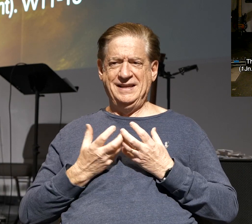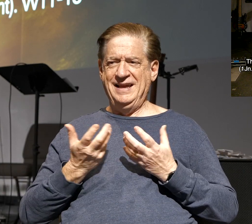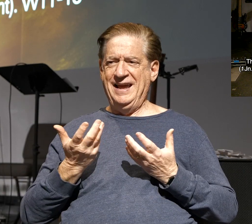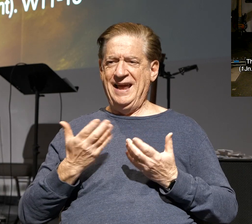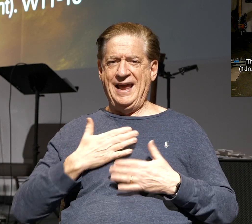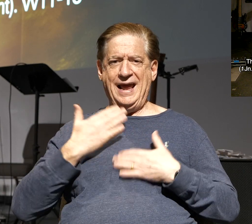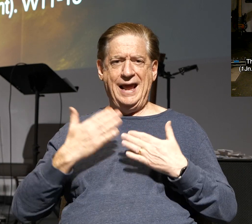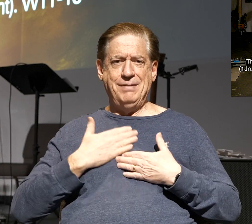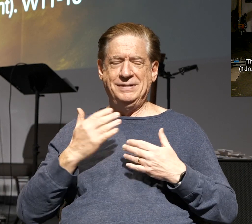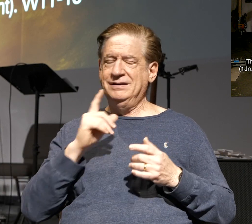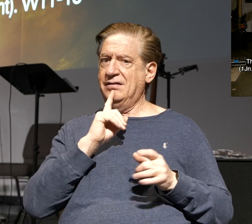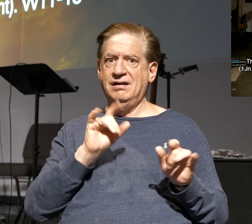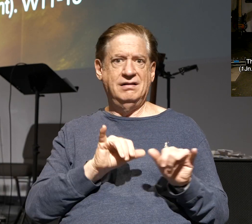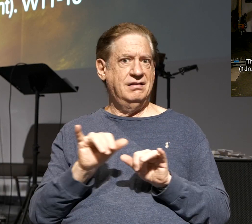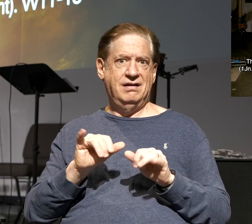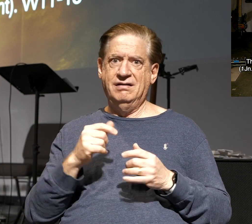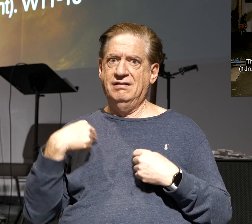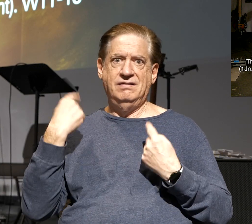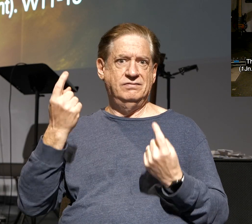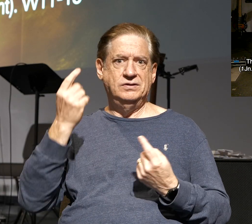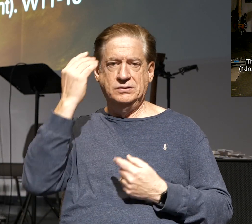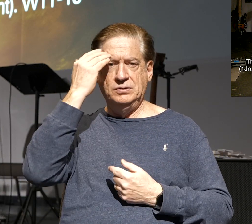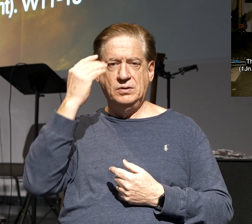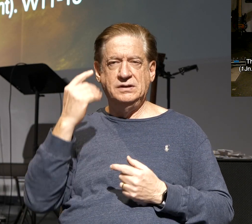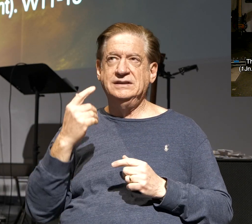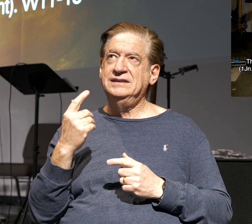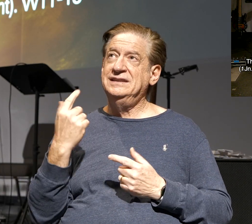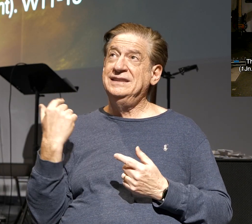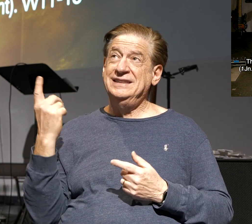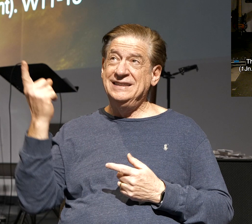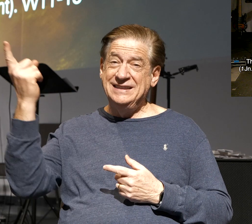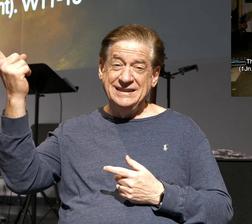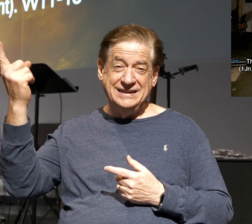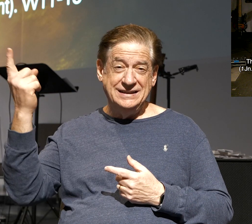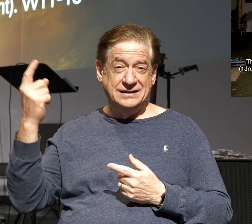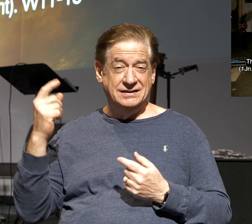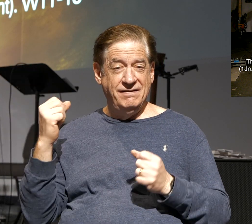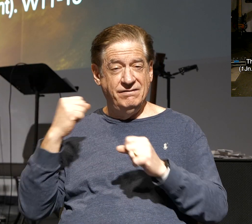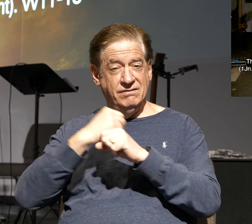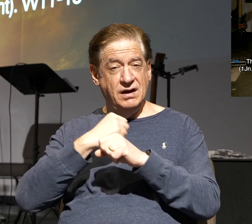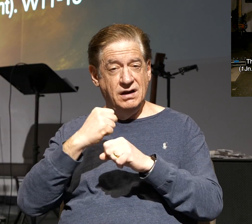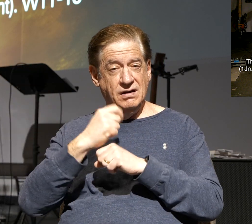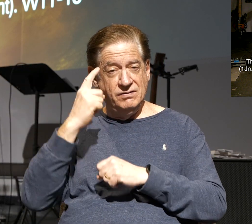happiness unlike you've ever known. I mean, He's contending for our greatness.